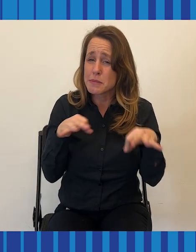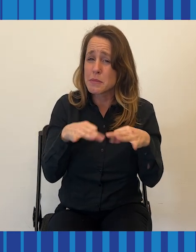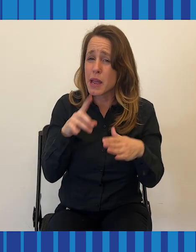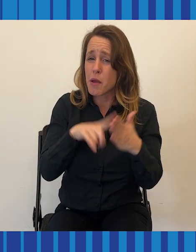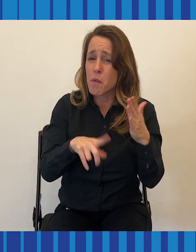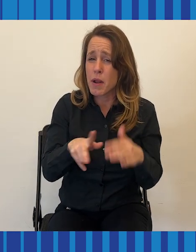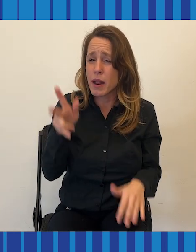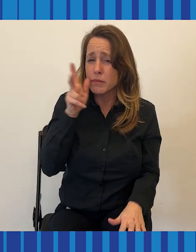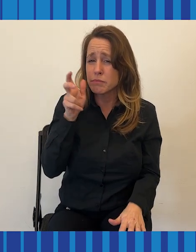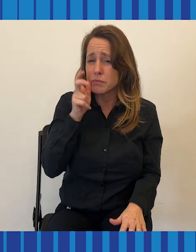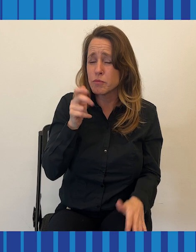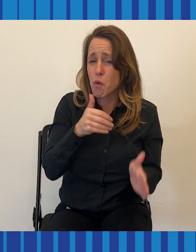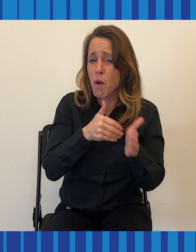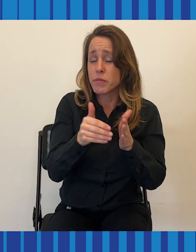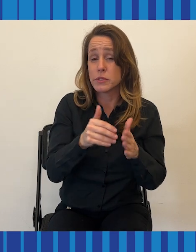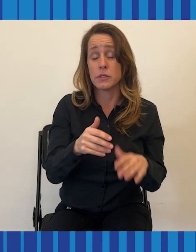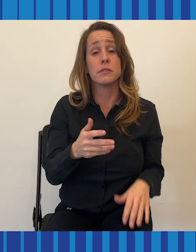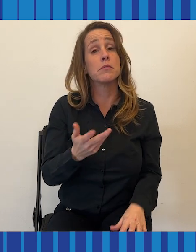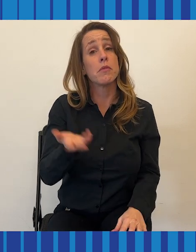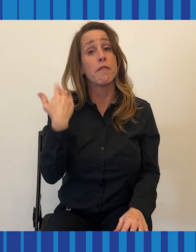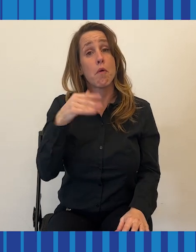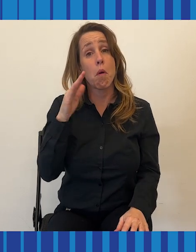It's very hard to explain.